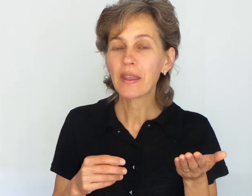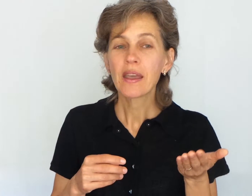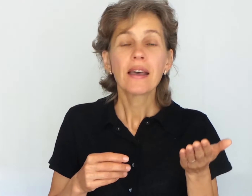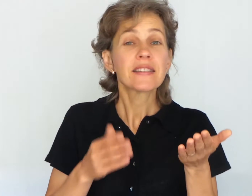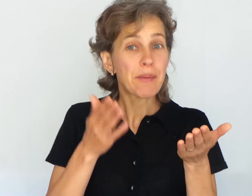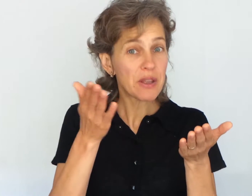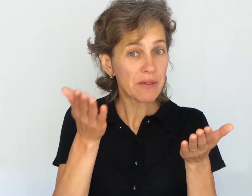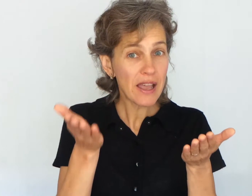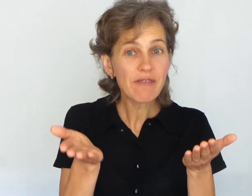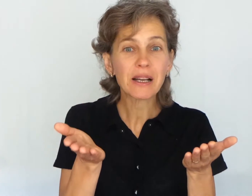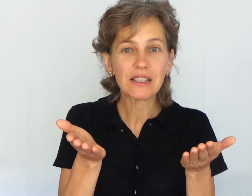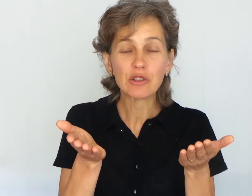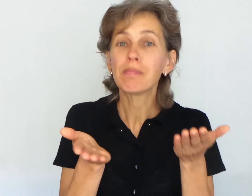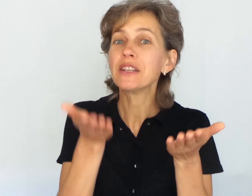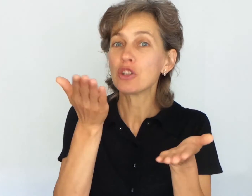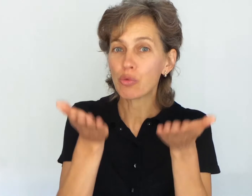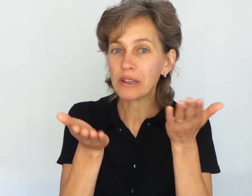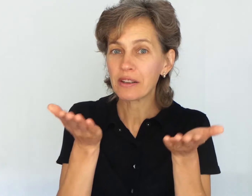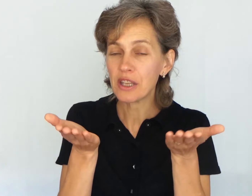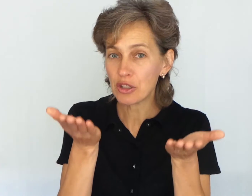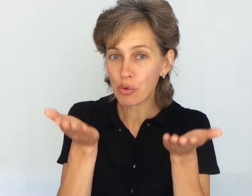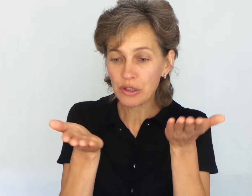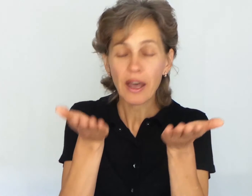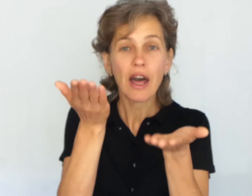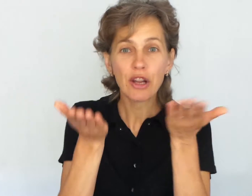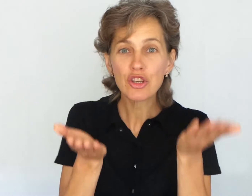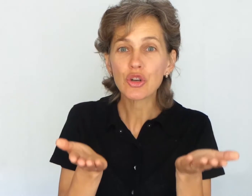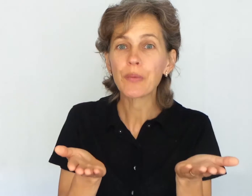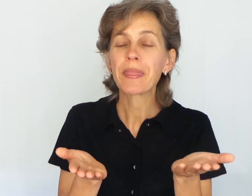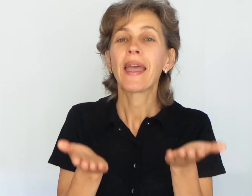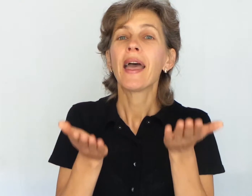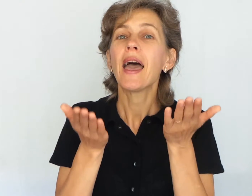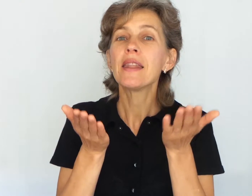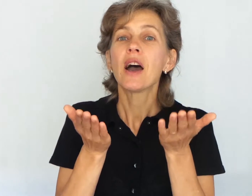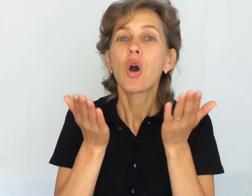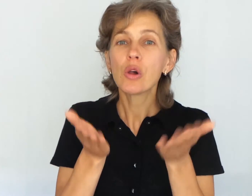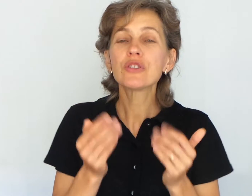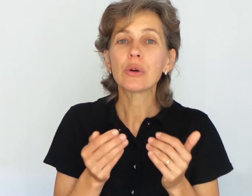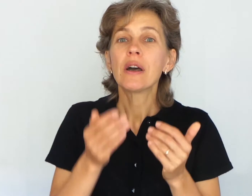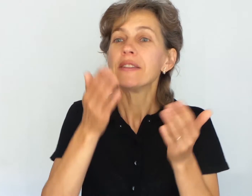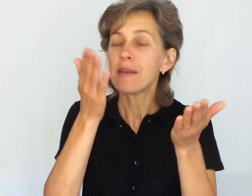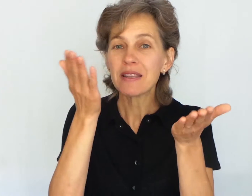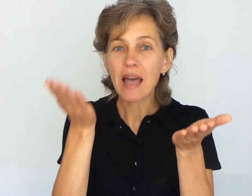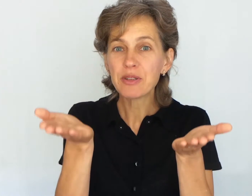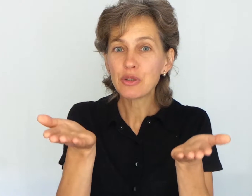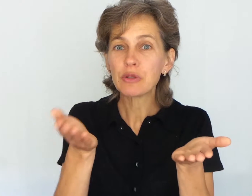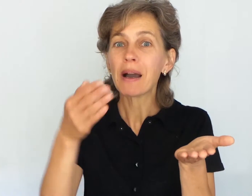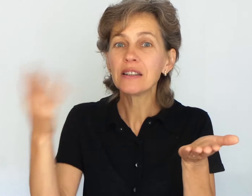Some of them will have magnesium, but in the wrong ratio. And also, they may substitute magnesium